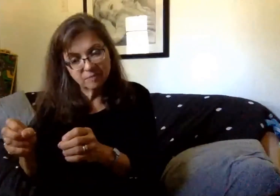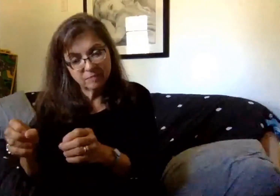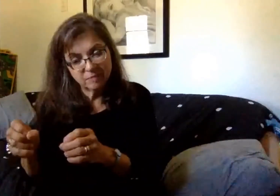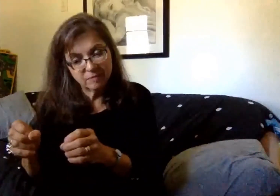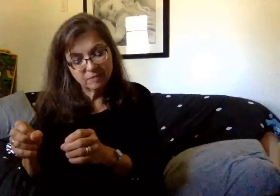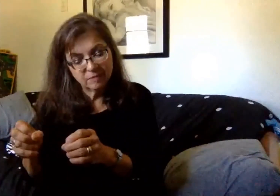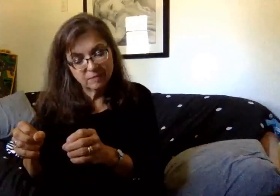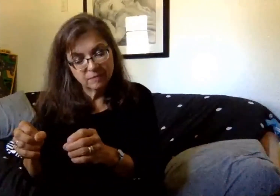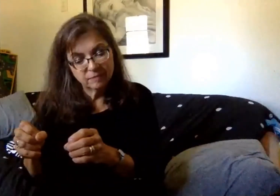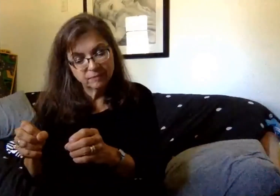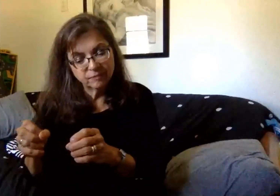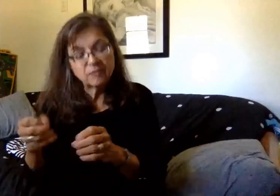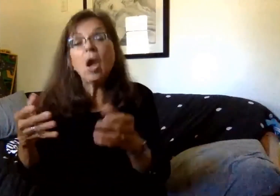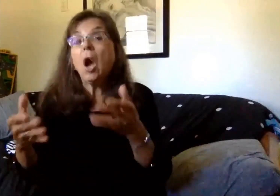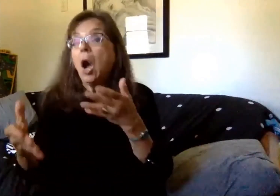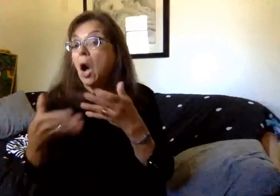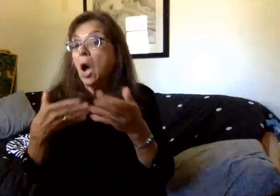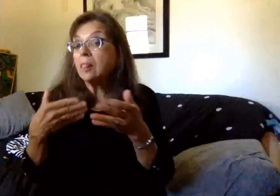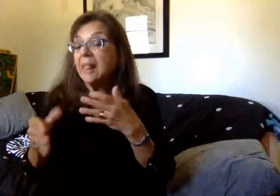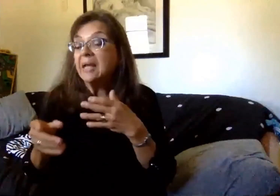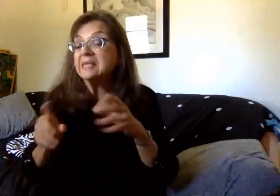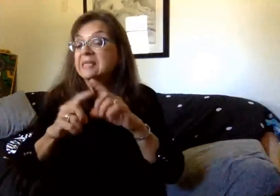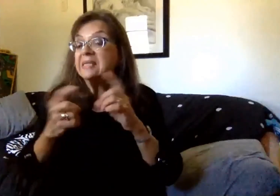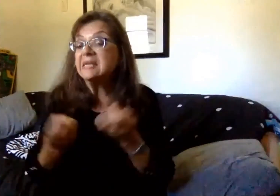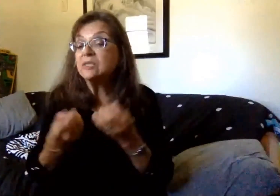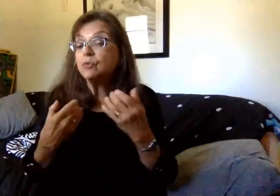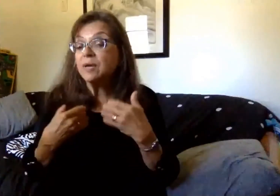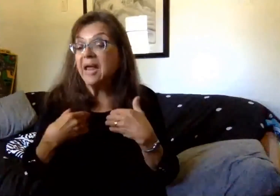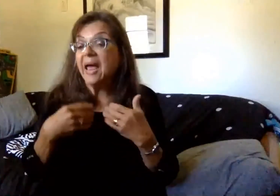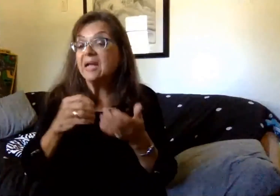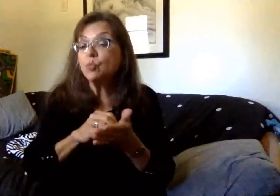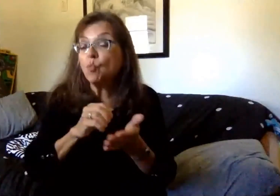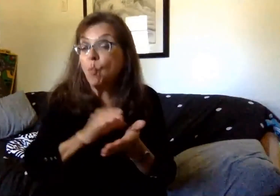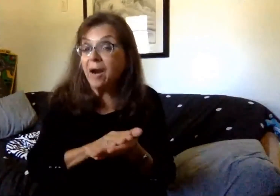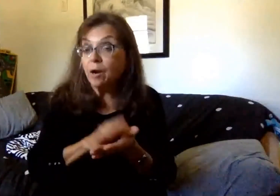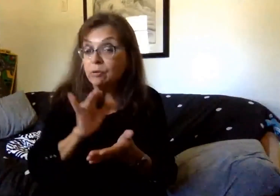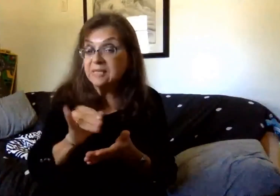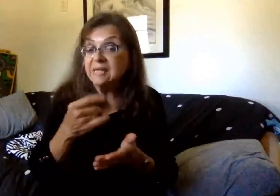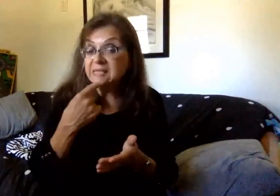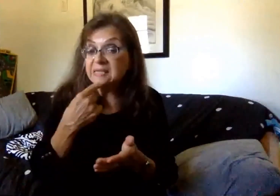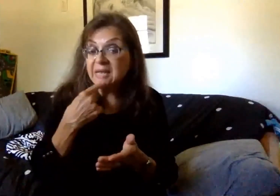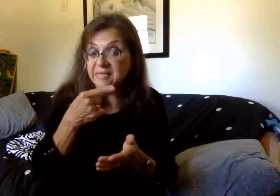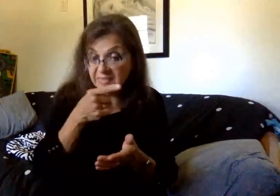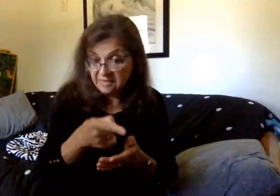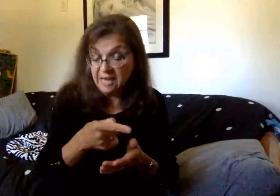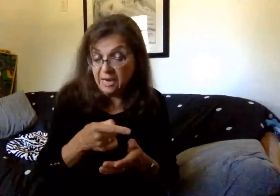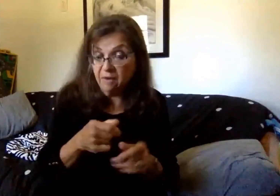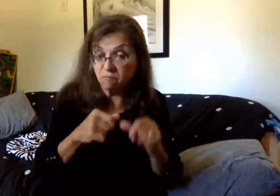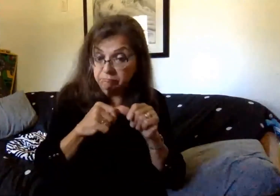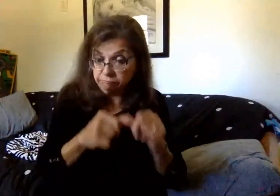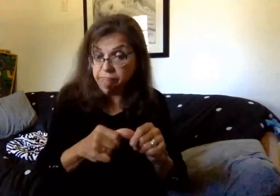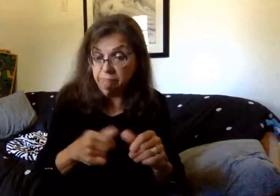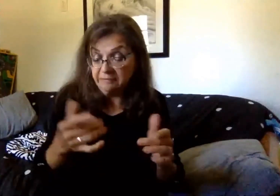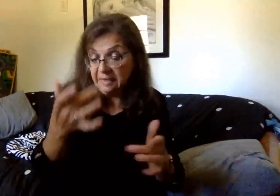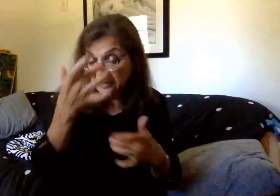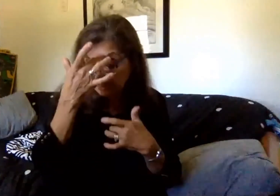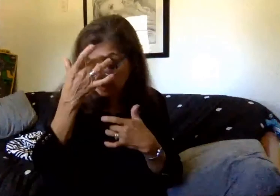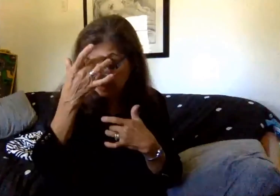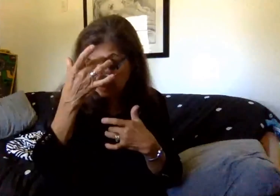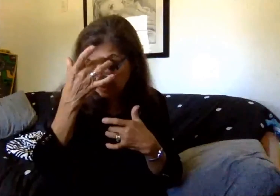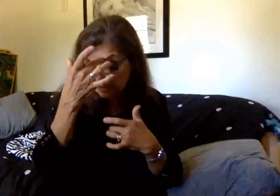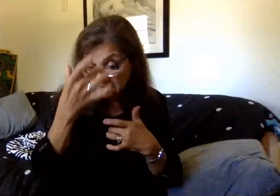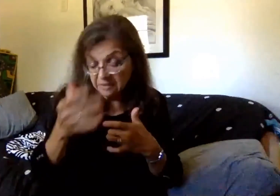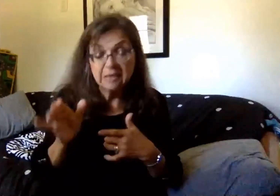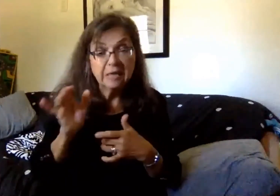unless the district has documentation from a provider regarding a chronic illness that aligns to those symptoms, the child or